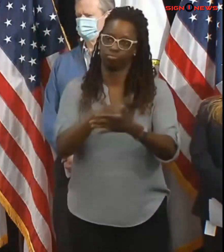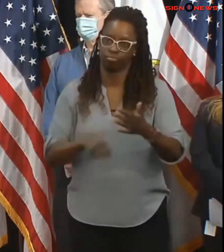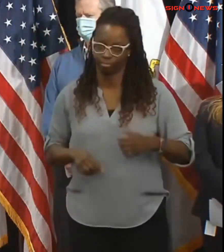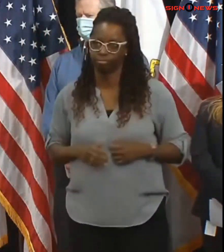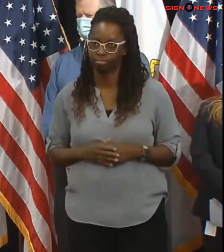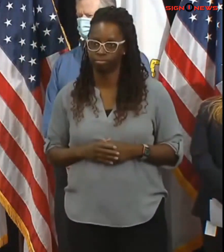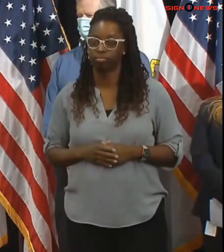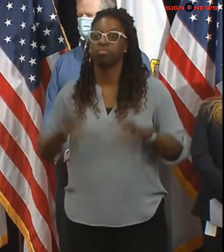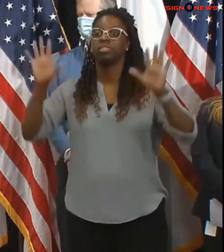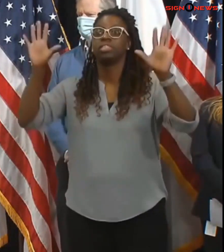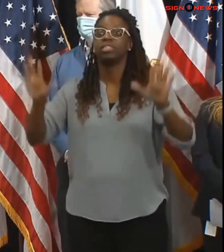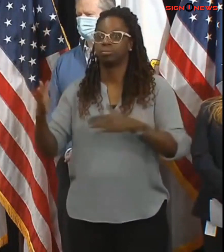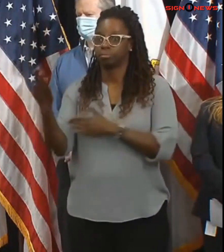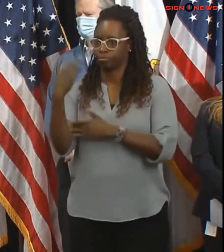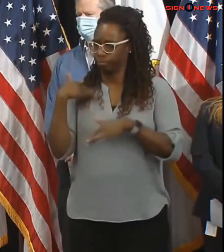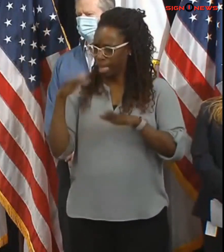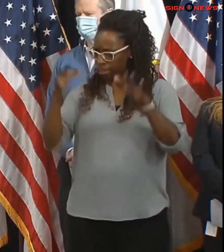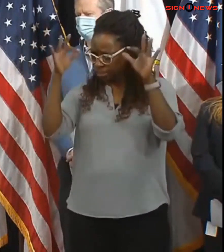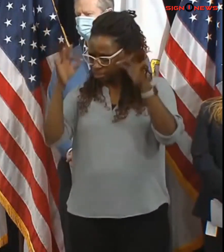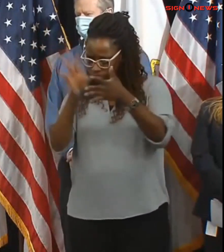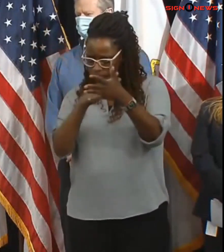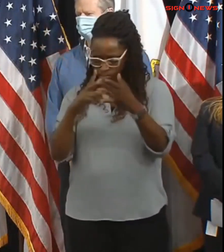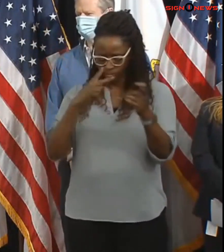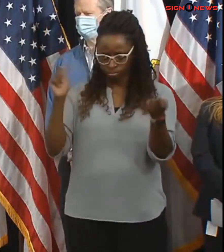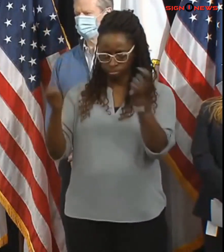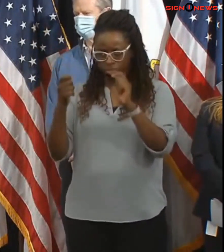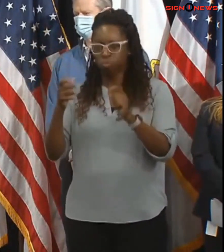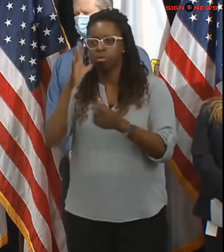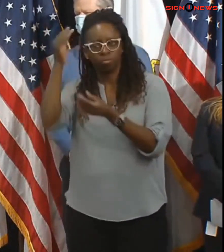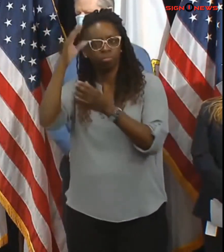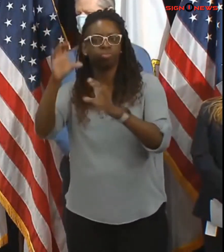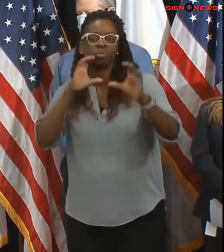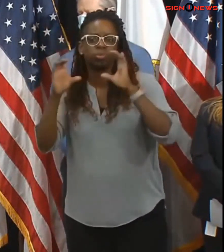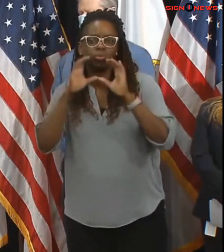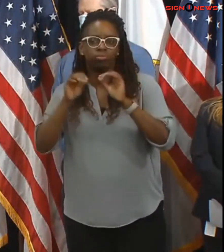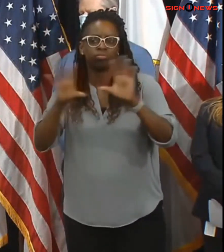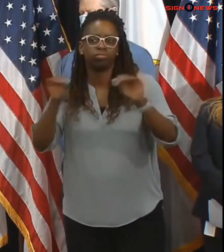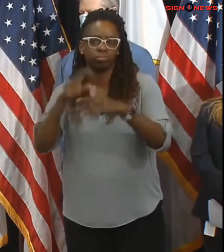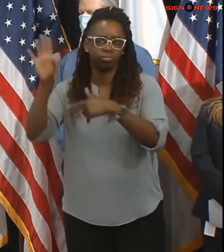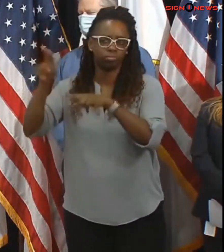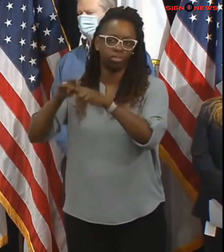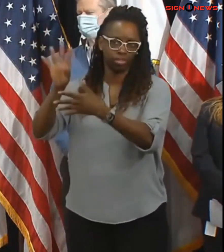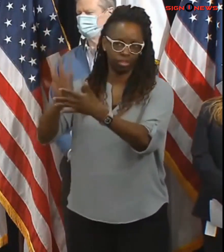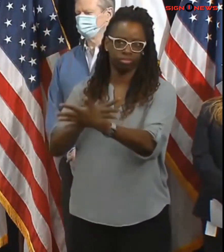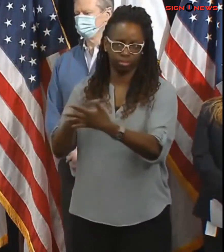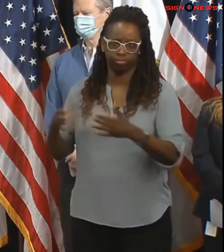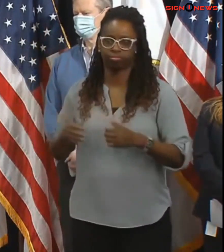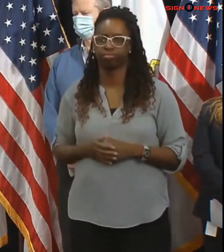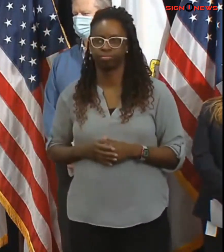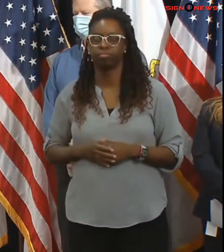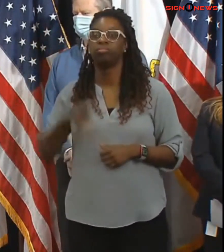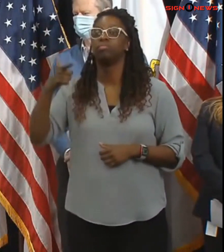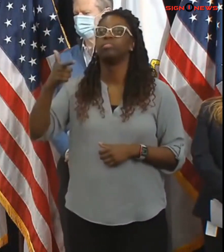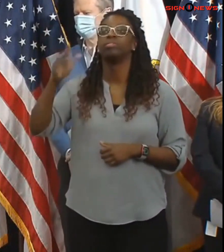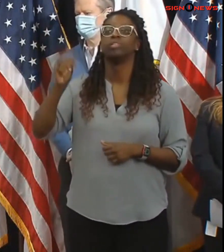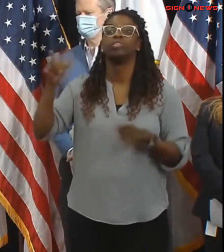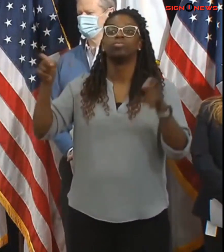general manager poftak is here and will speak more to the mbta's operation and preparedness in a few moments the massachusetts